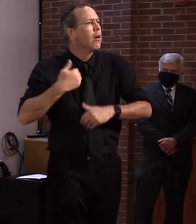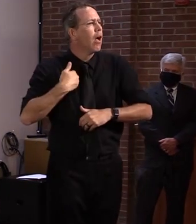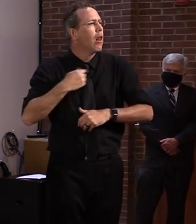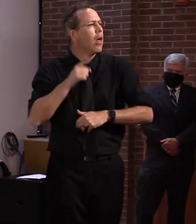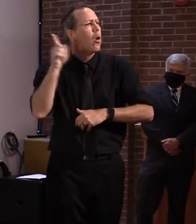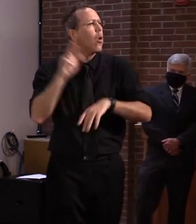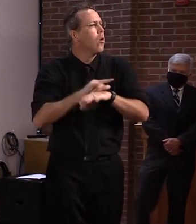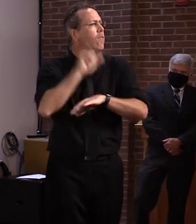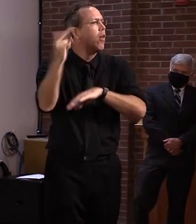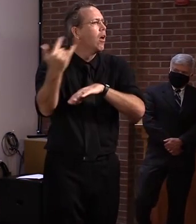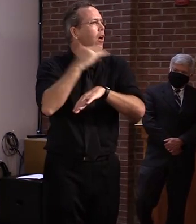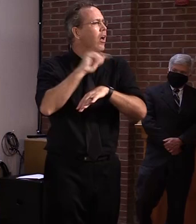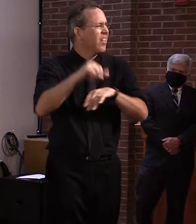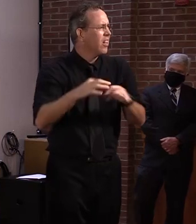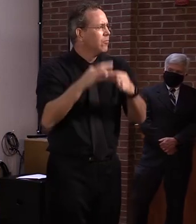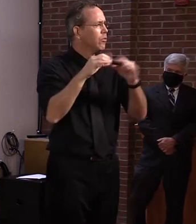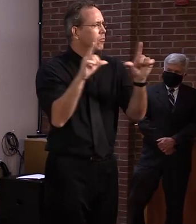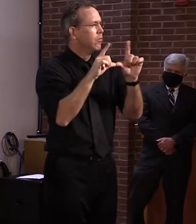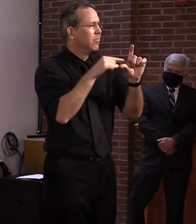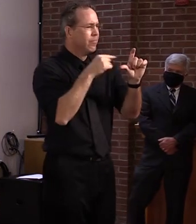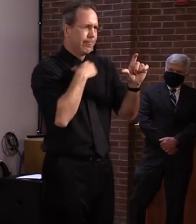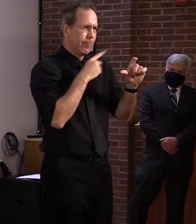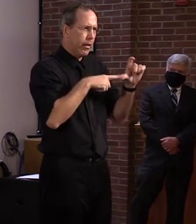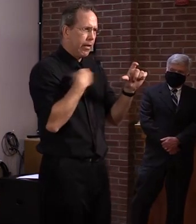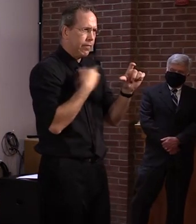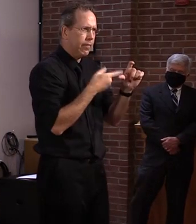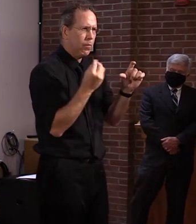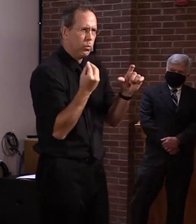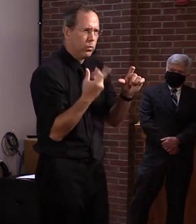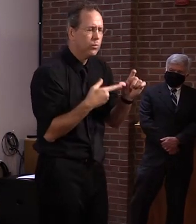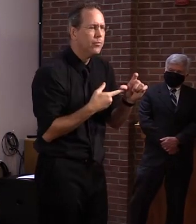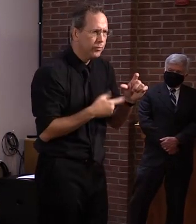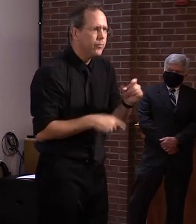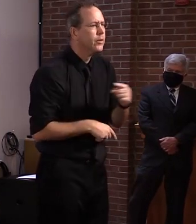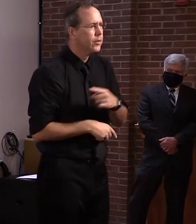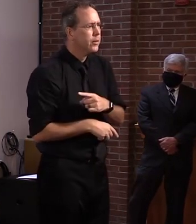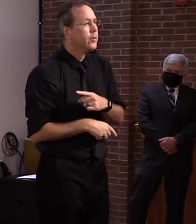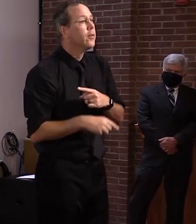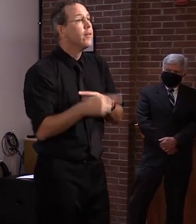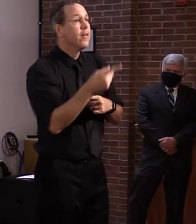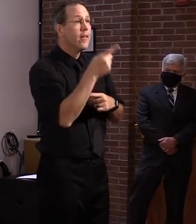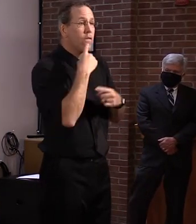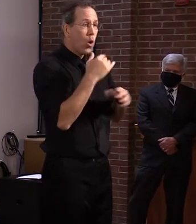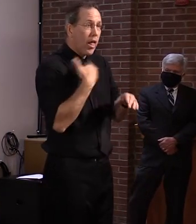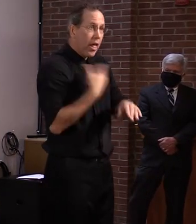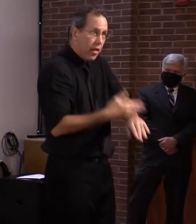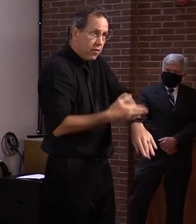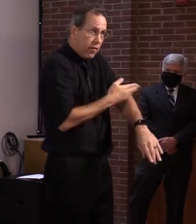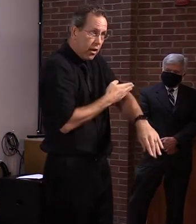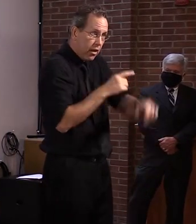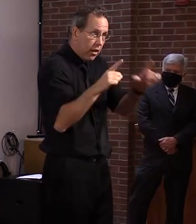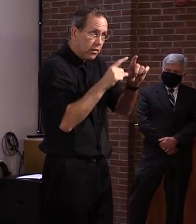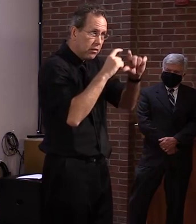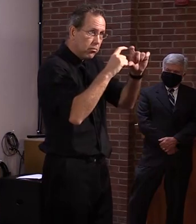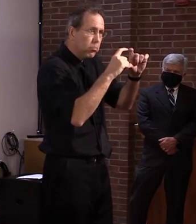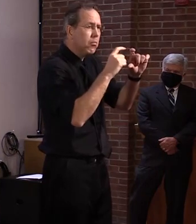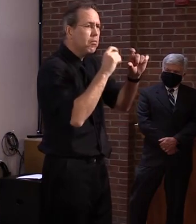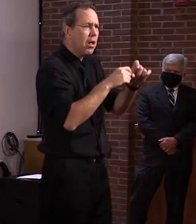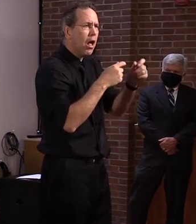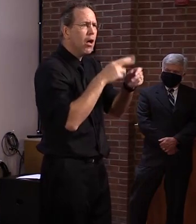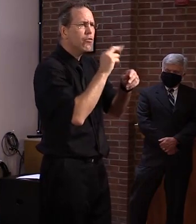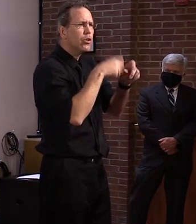renew that online. If you are going from a driver privilege, a real ID to an enhanced,